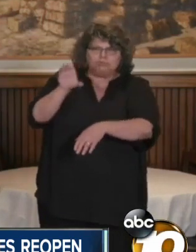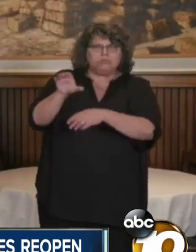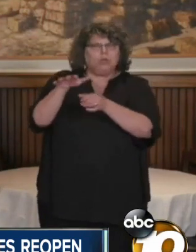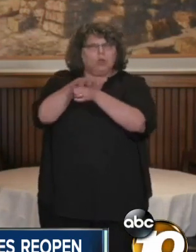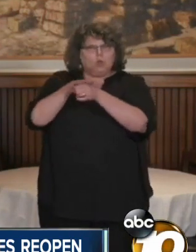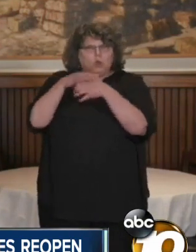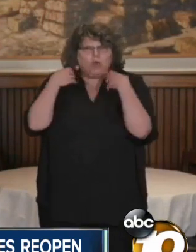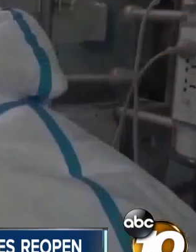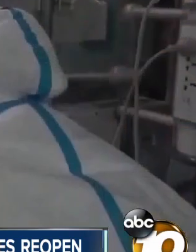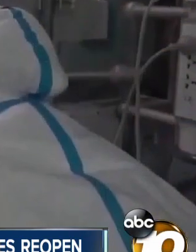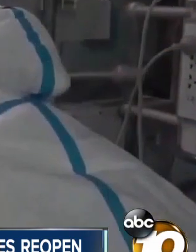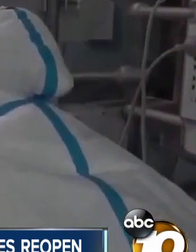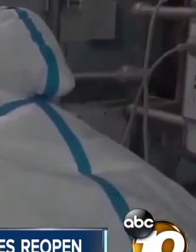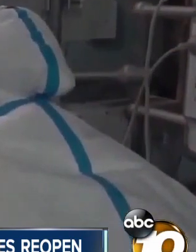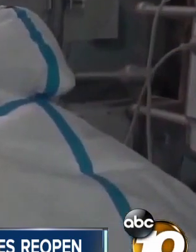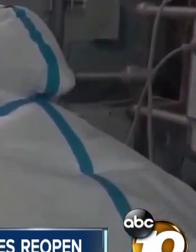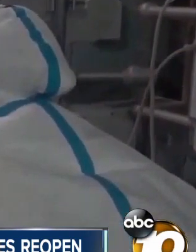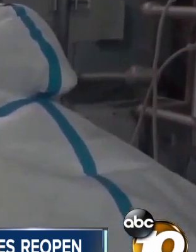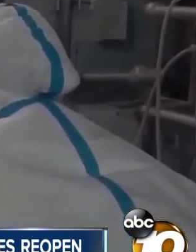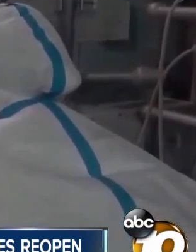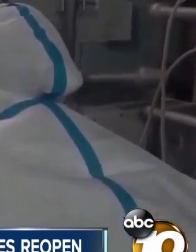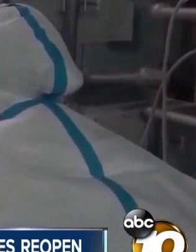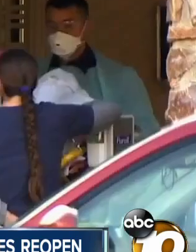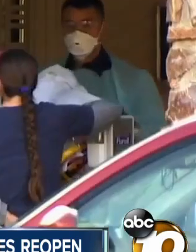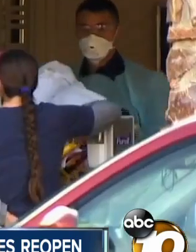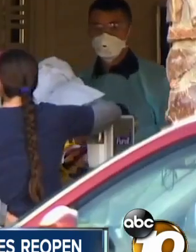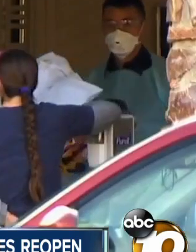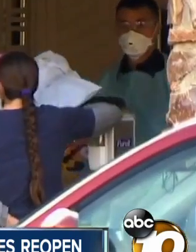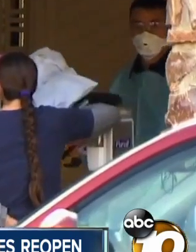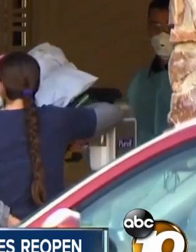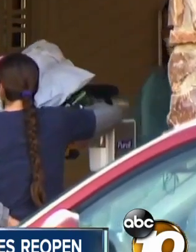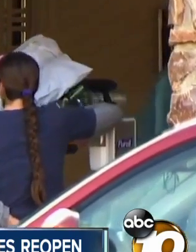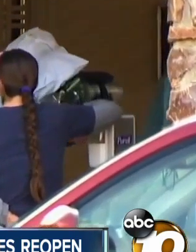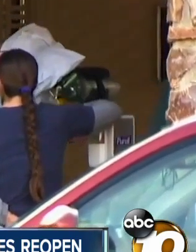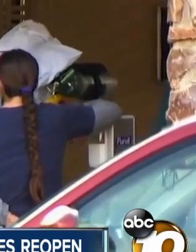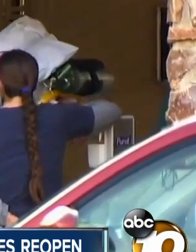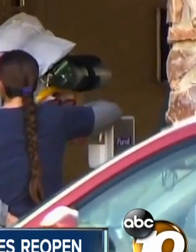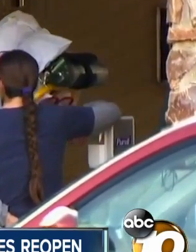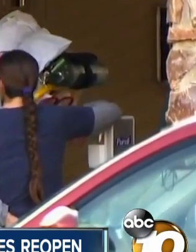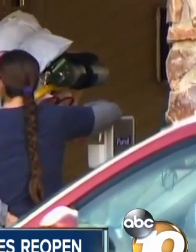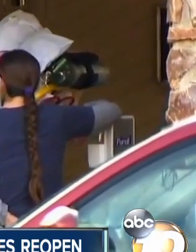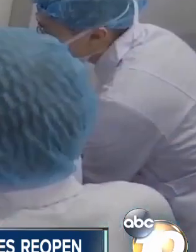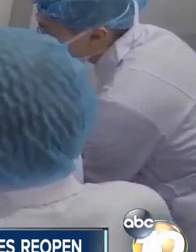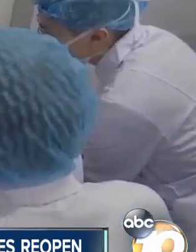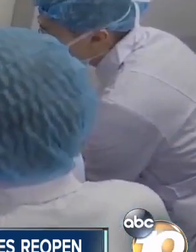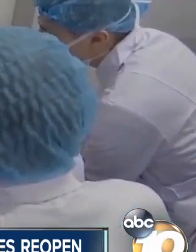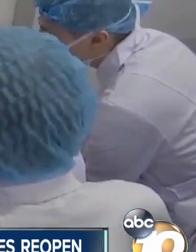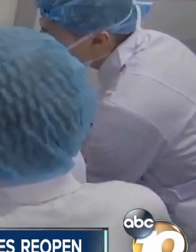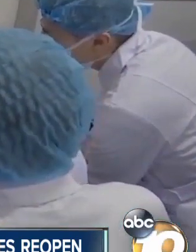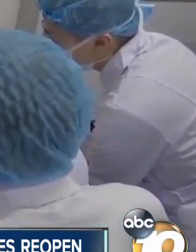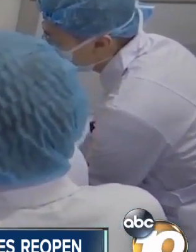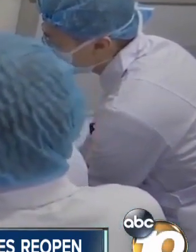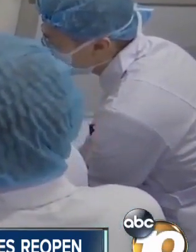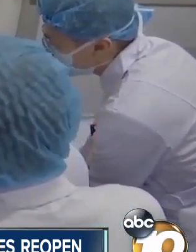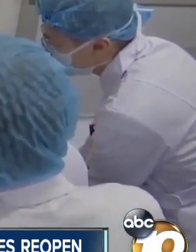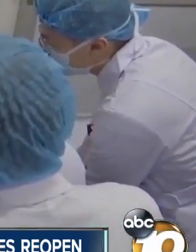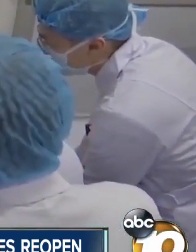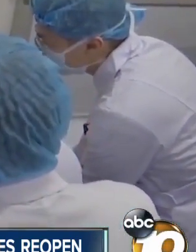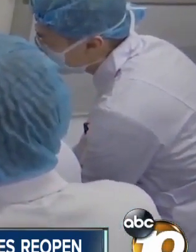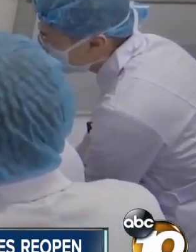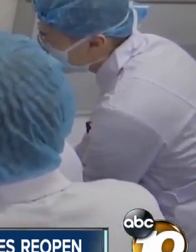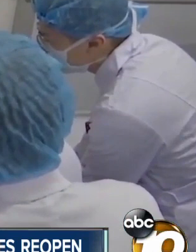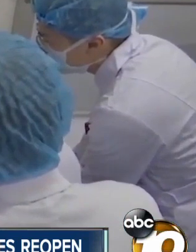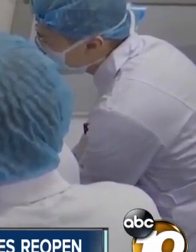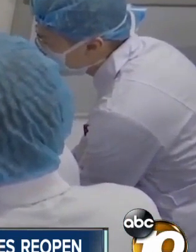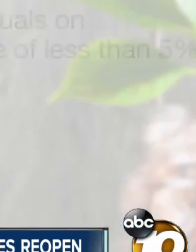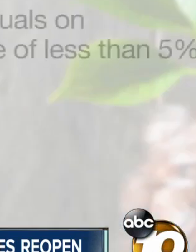and county officials. Under the previous guidelines, one of the requirements included no COVID-19 deaths for 14